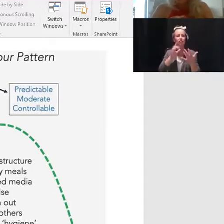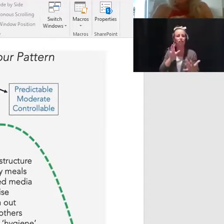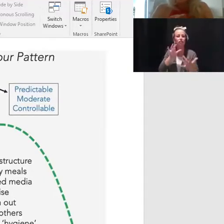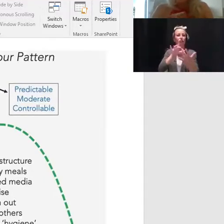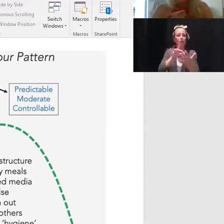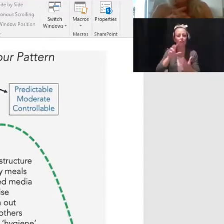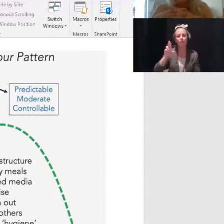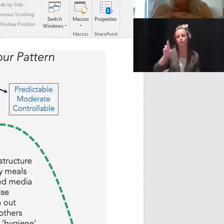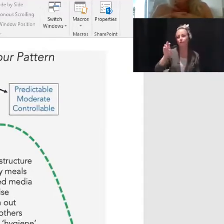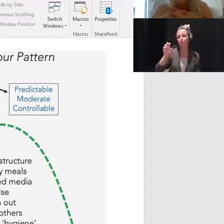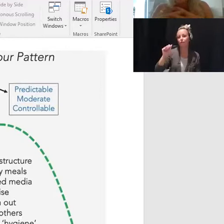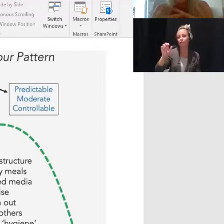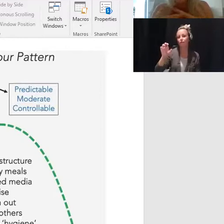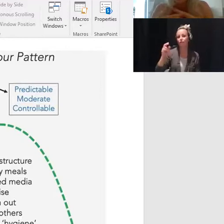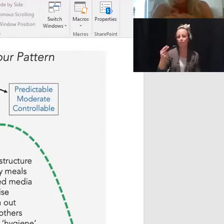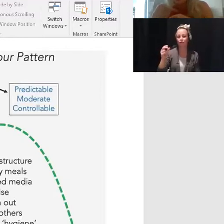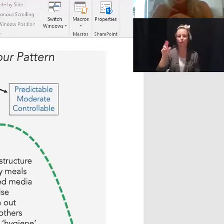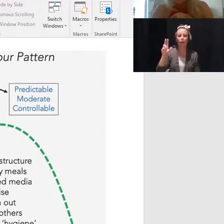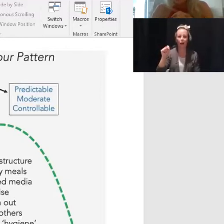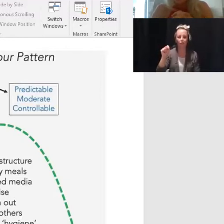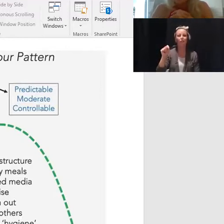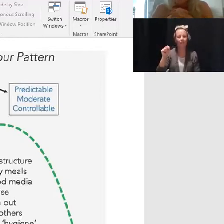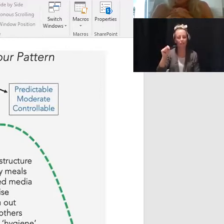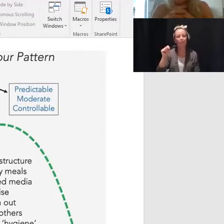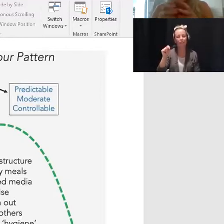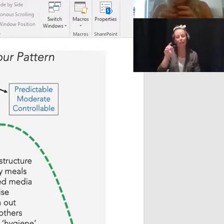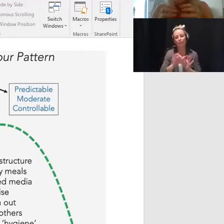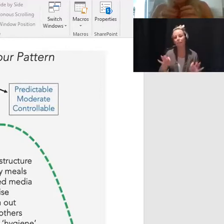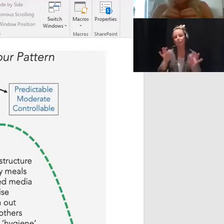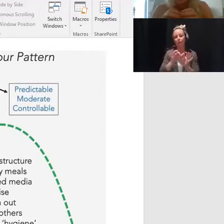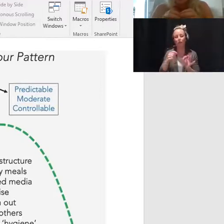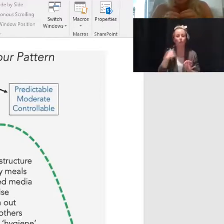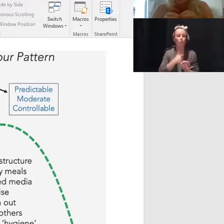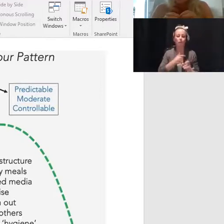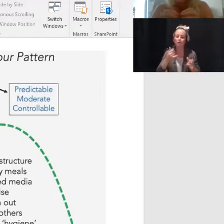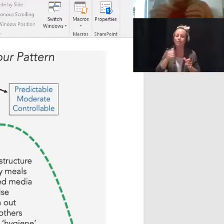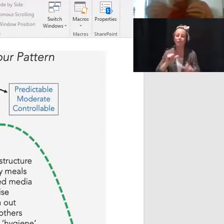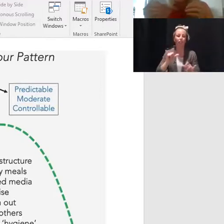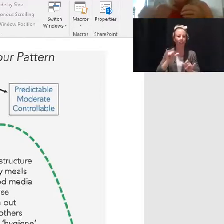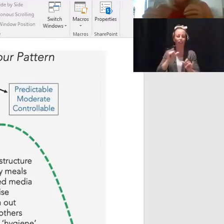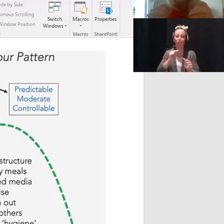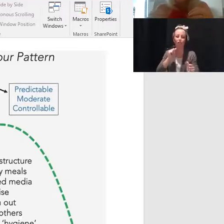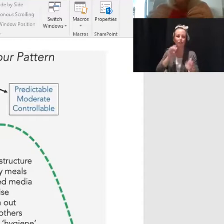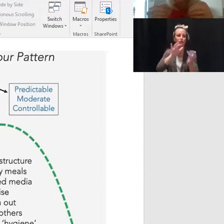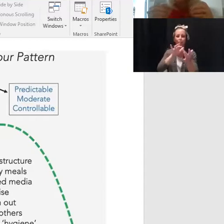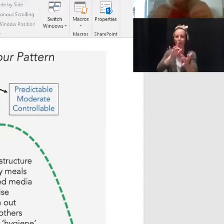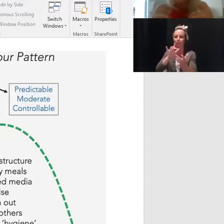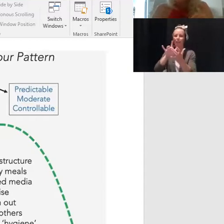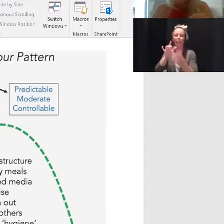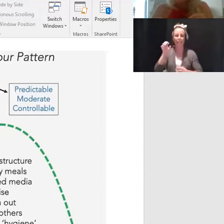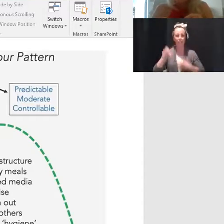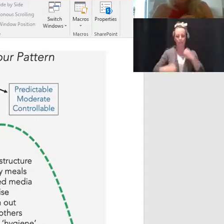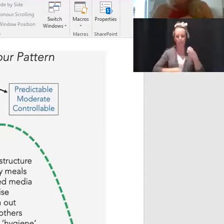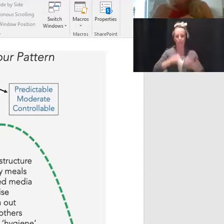of stress and distress is our social connectedness. So let's really prioritize emotionally connecting while